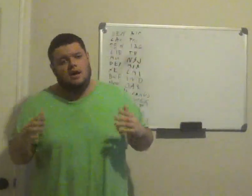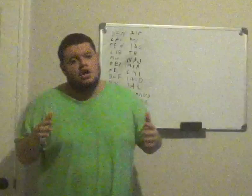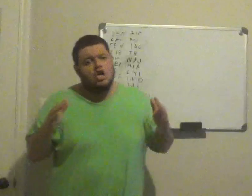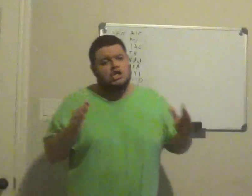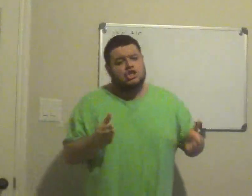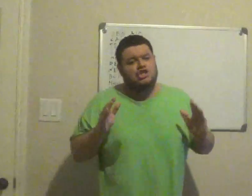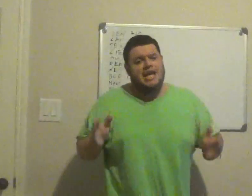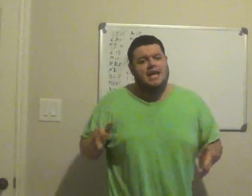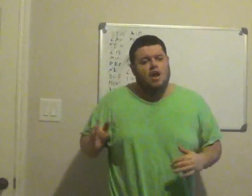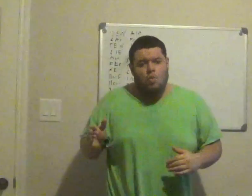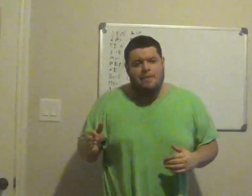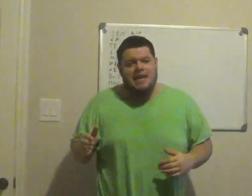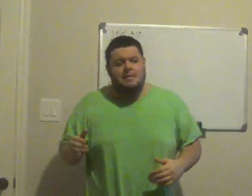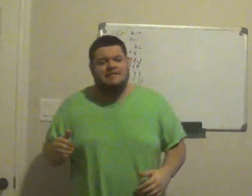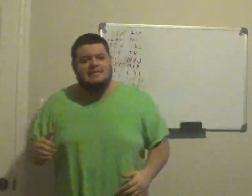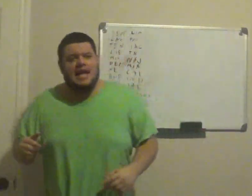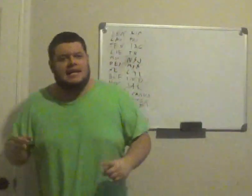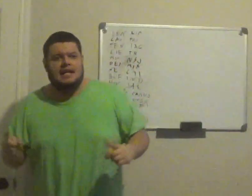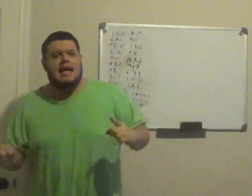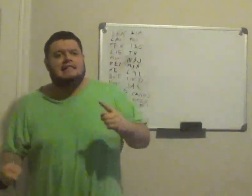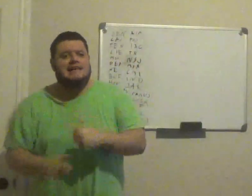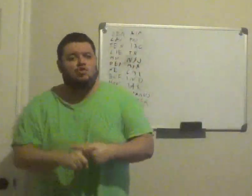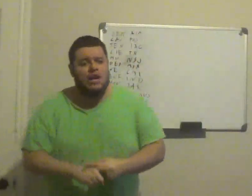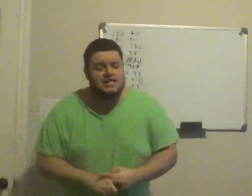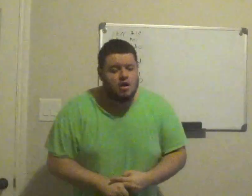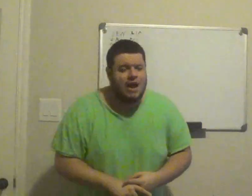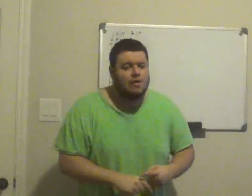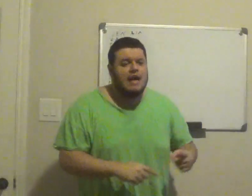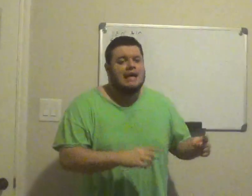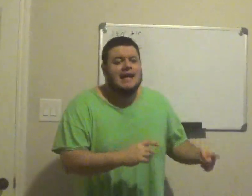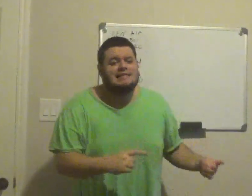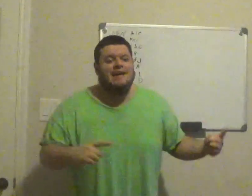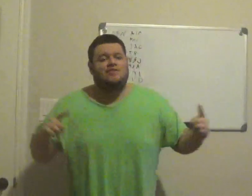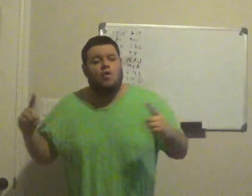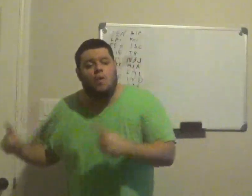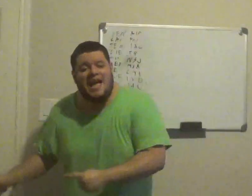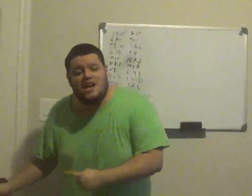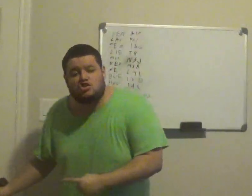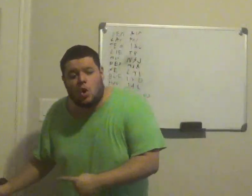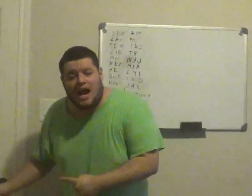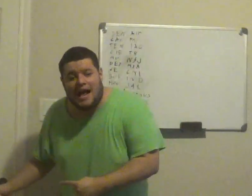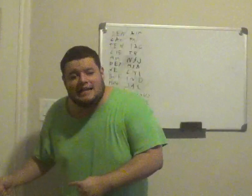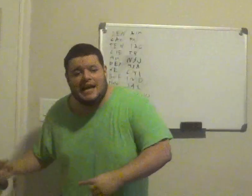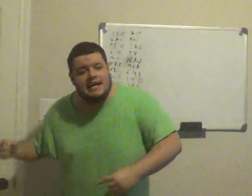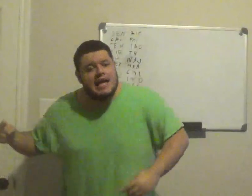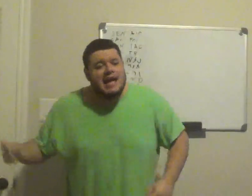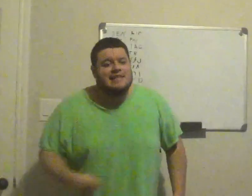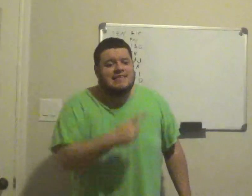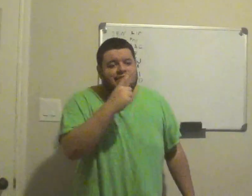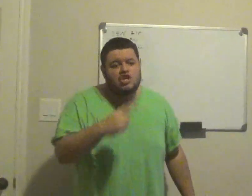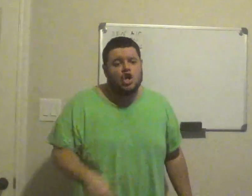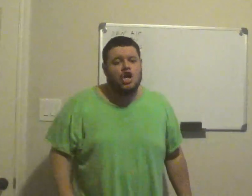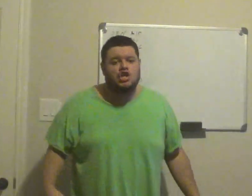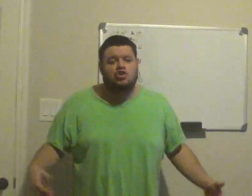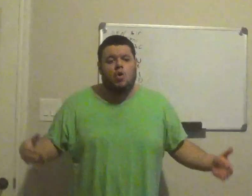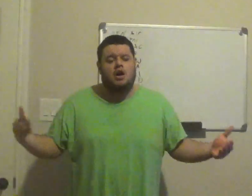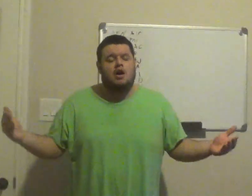just to say, we made a mistake, let's switch it around, let's have the Raiders go to LA, and let's have the Chargers go to